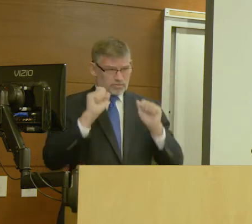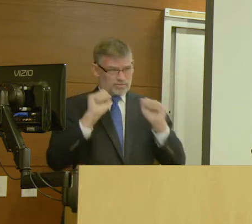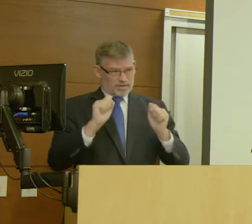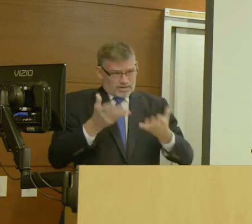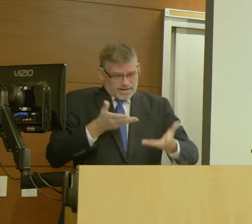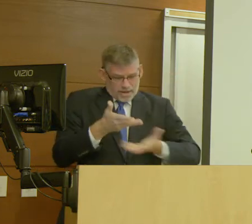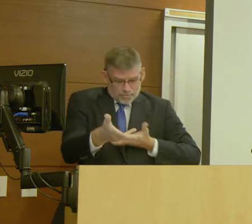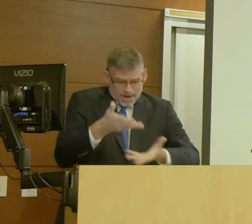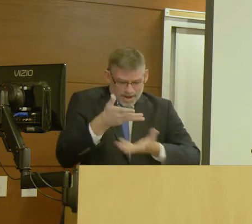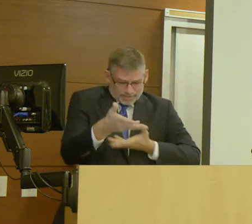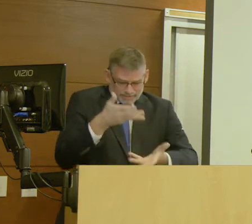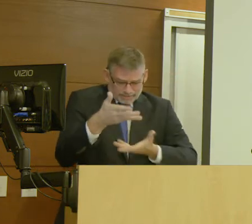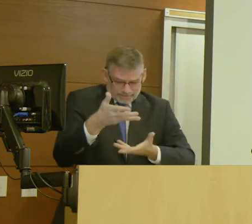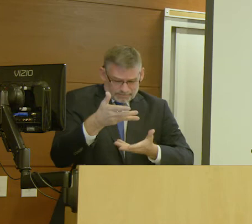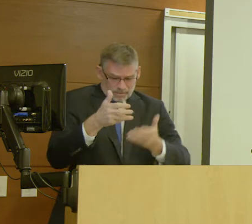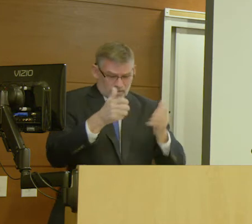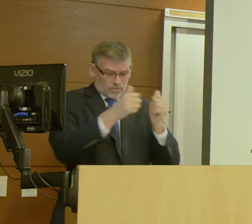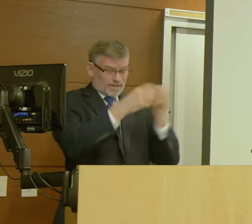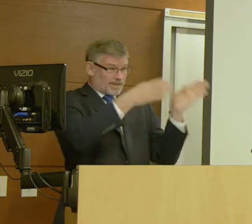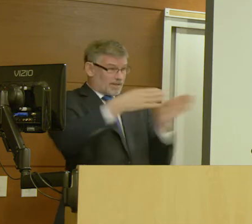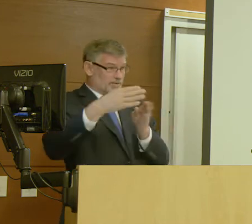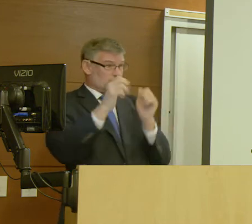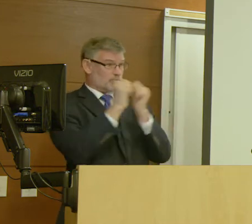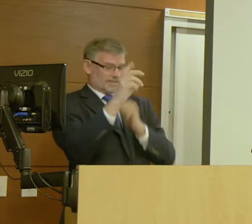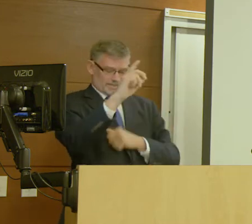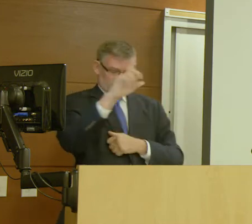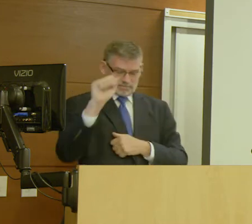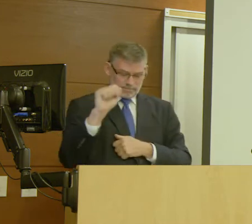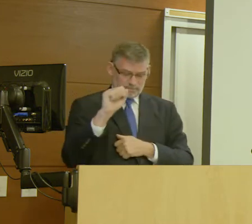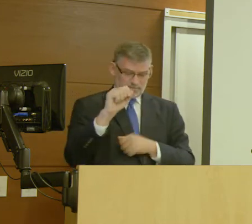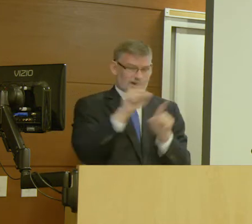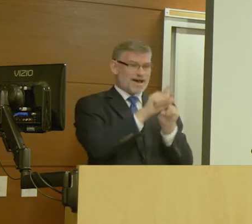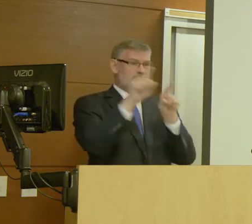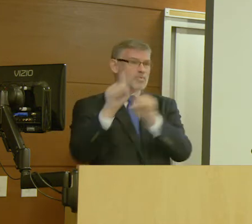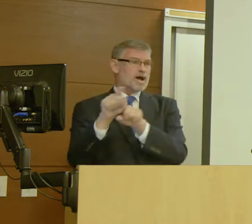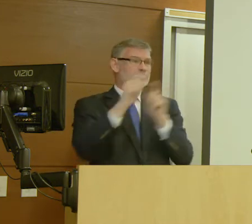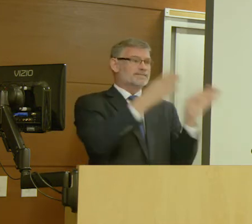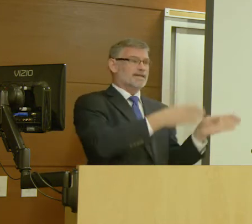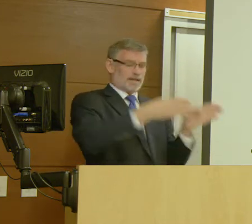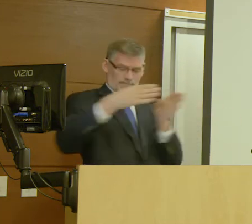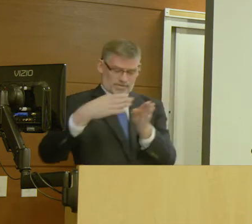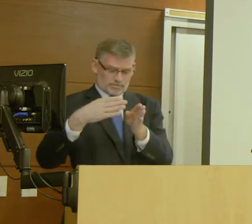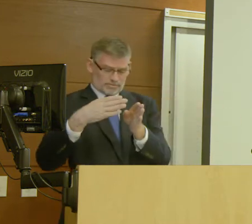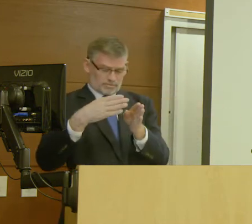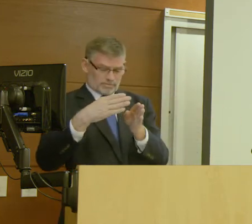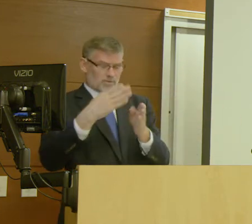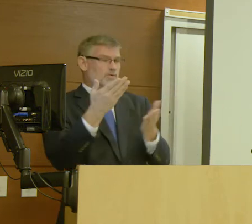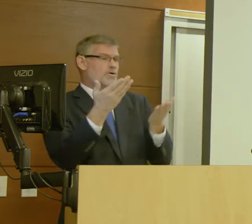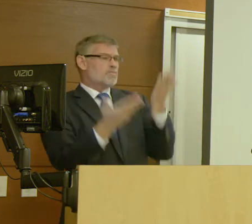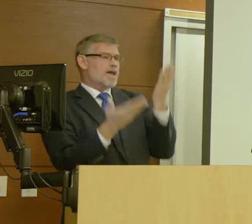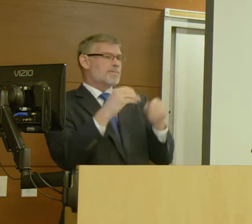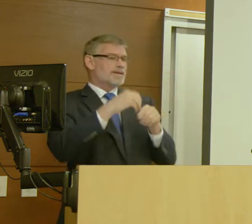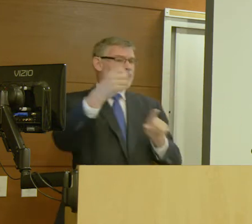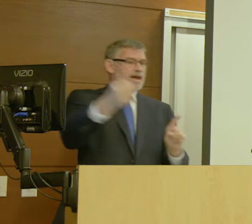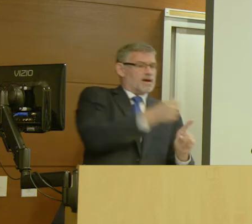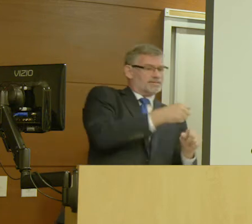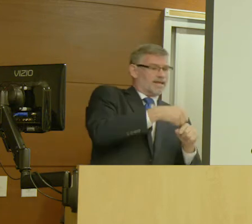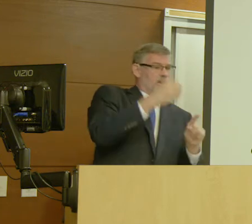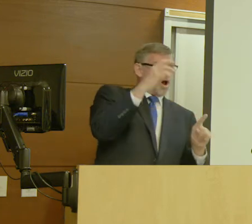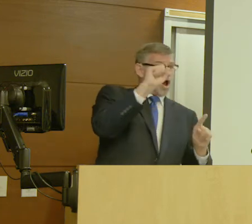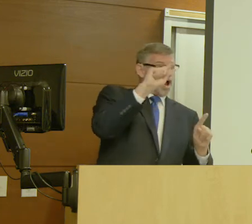who can interact with individuals with a disability as well as individuals